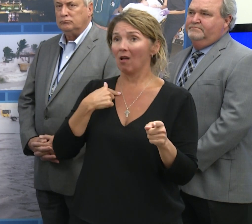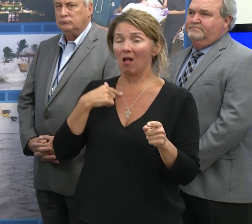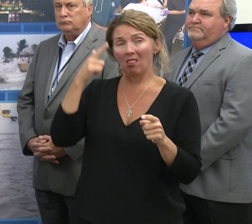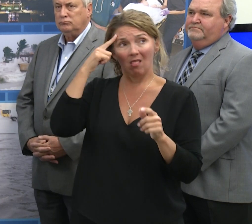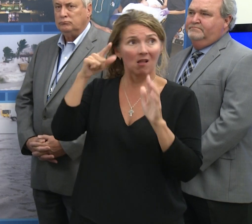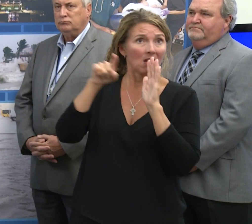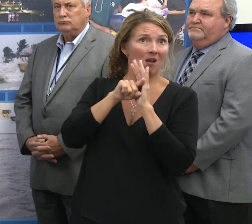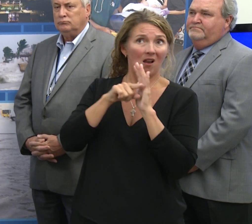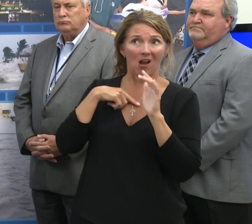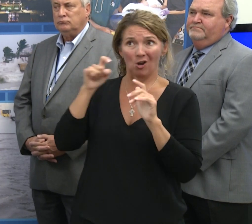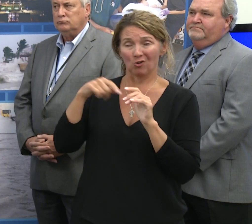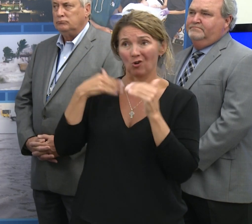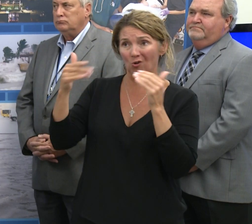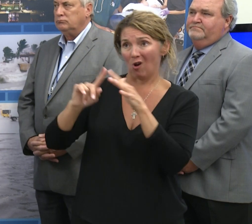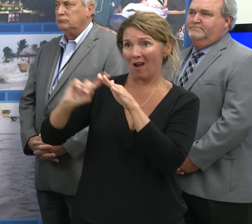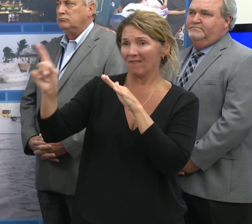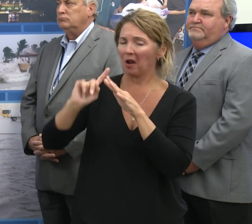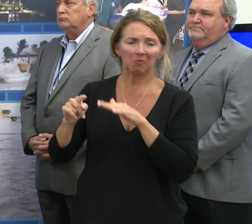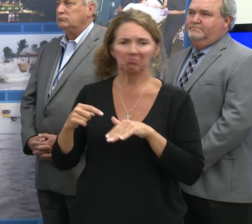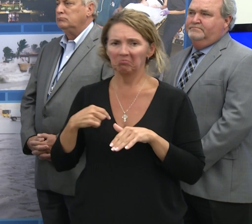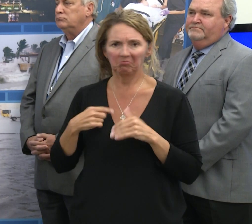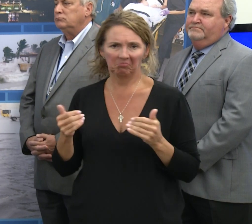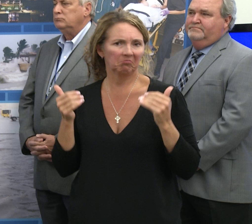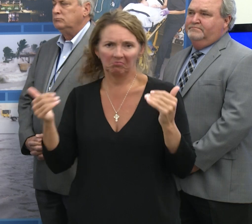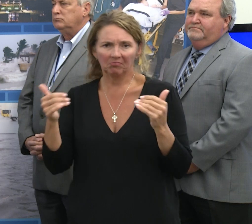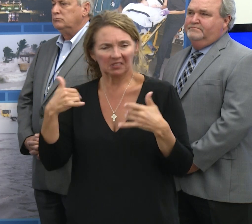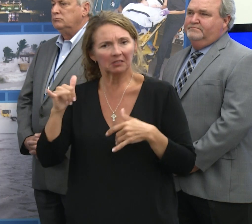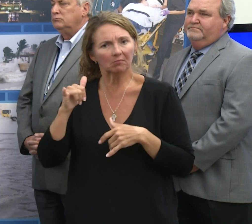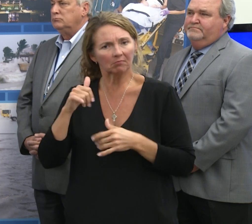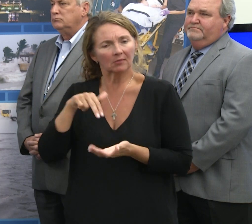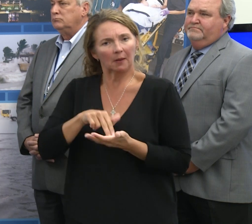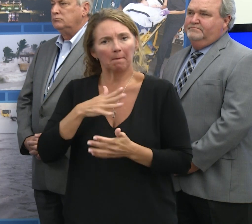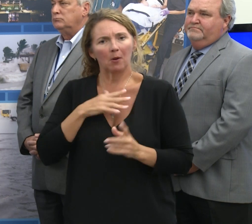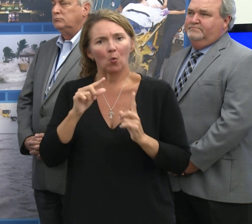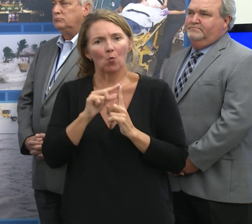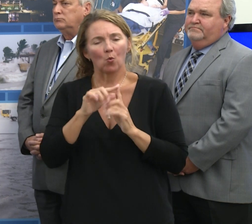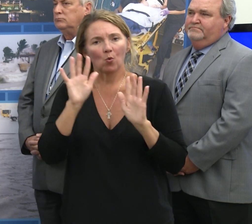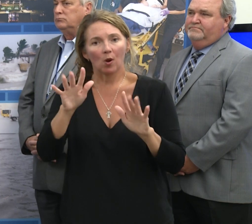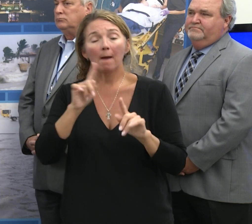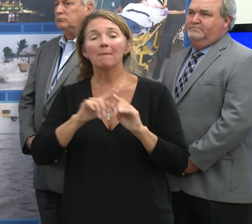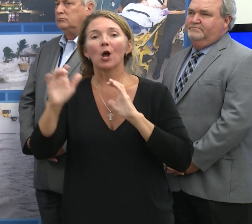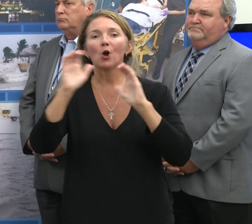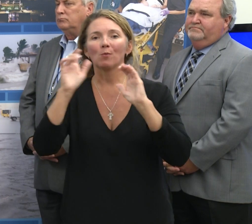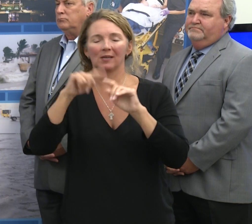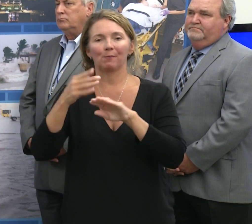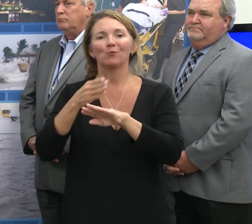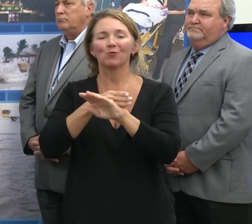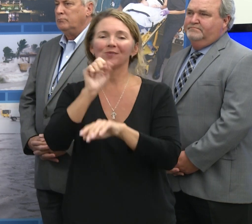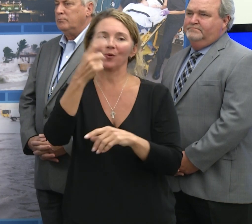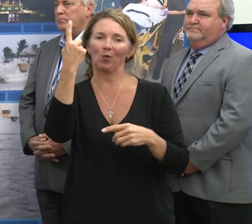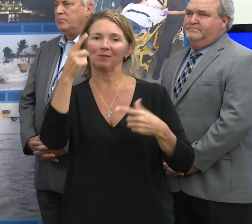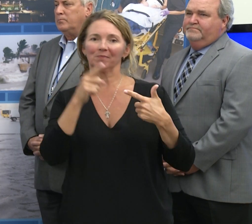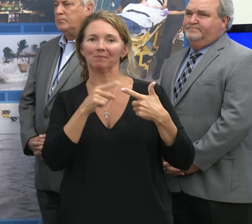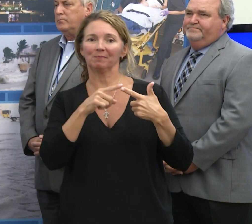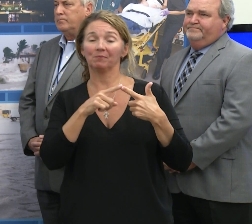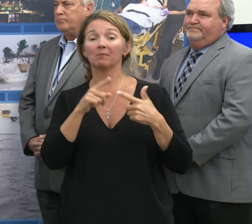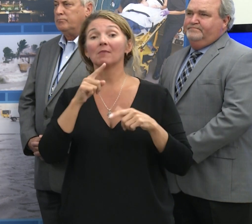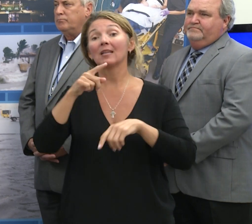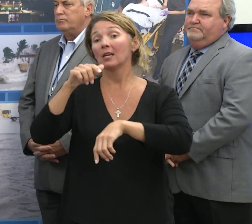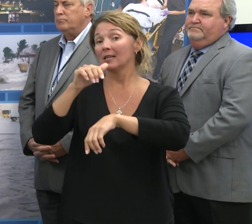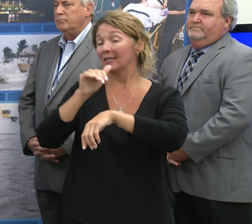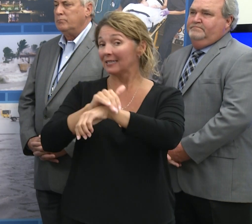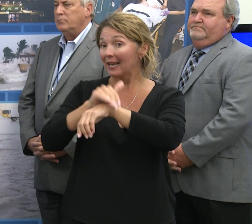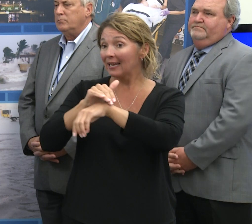calling for the evacuation when we did. But at the same time, I recognize that the communications needs to be better. In terms of the curfew,